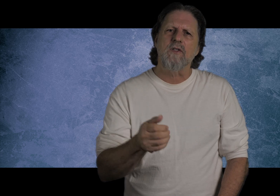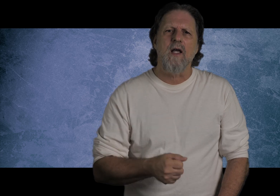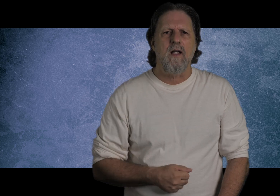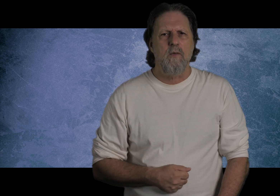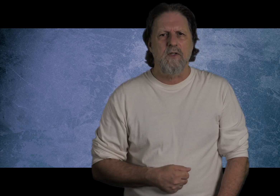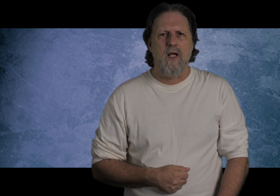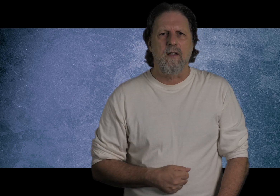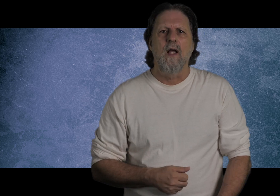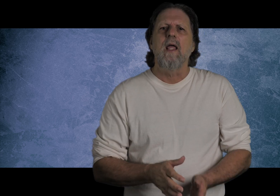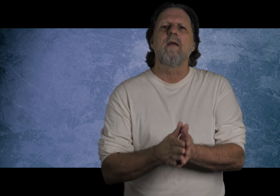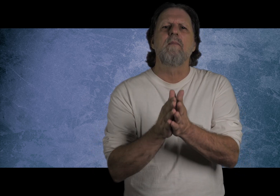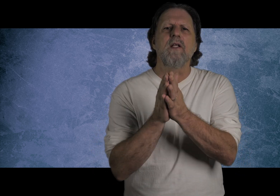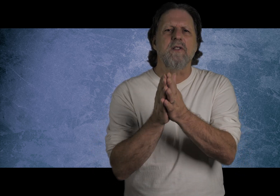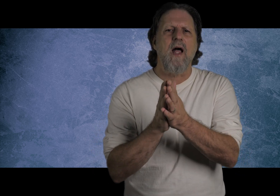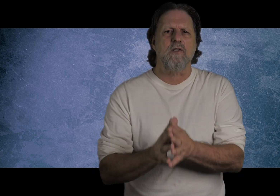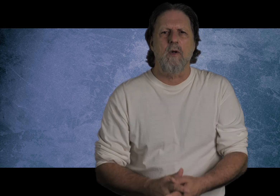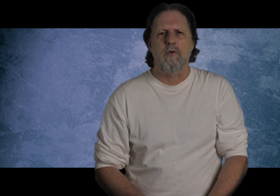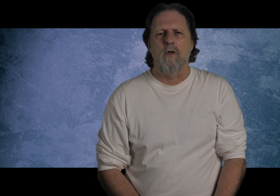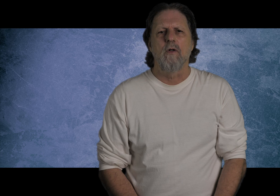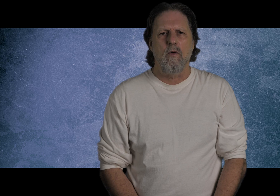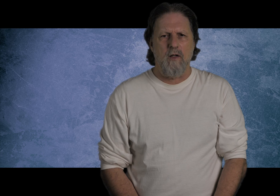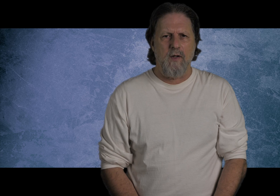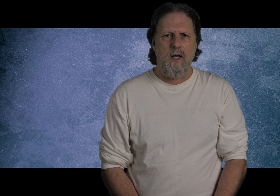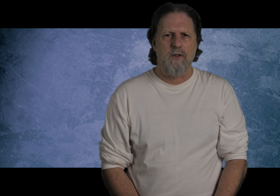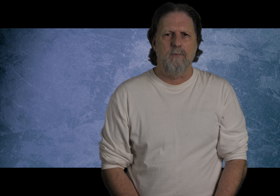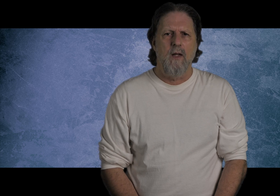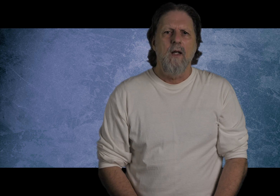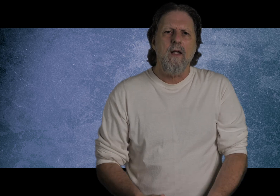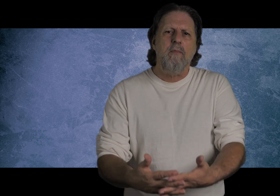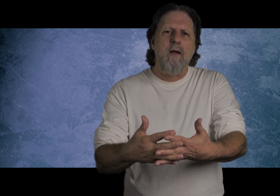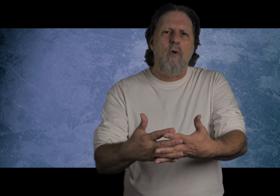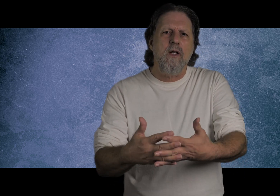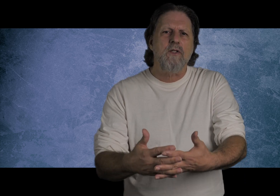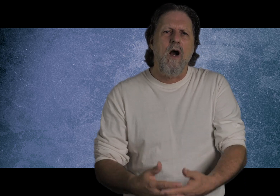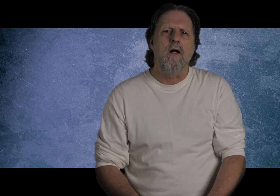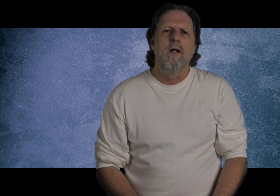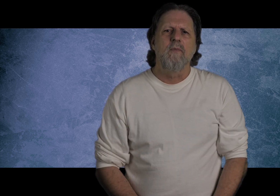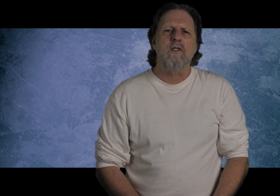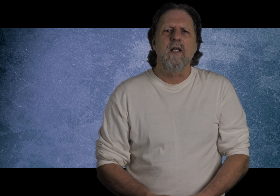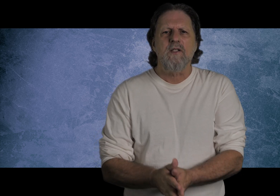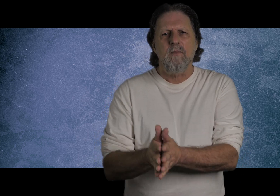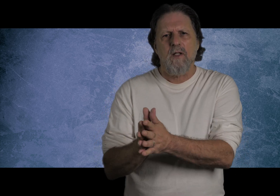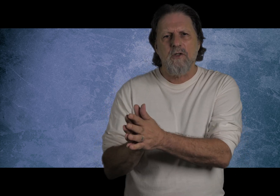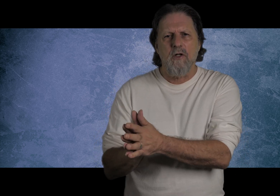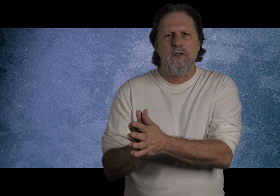said he would send. He meets that scriptural qualification. Then bright morning star. This links him to the church.